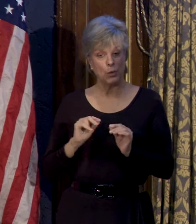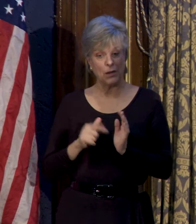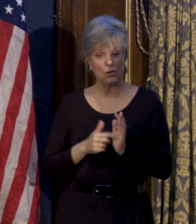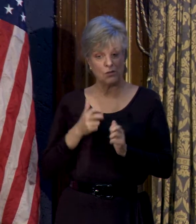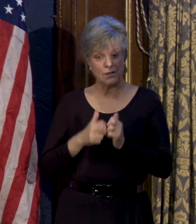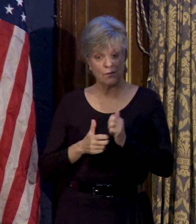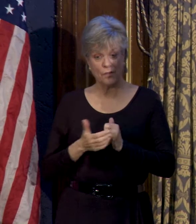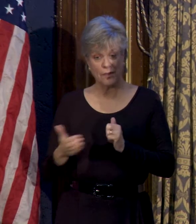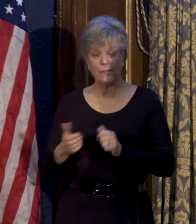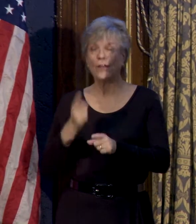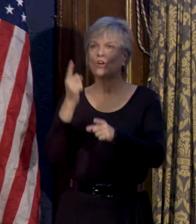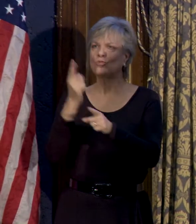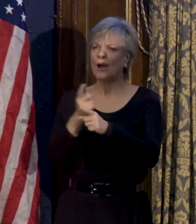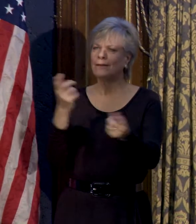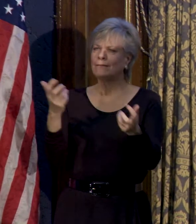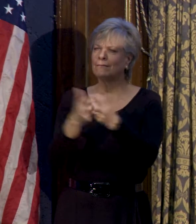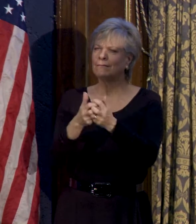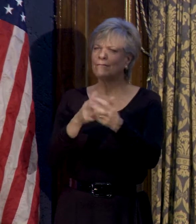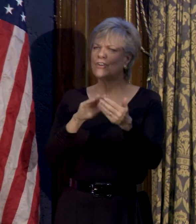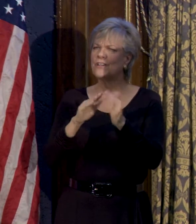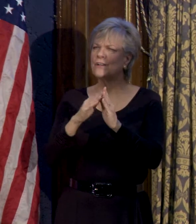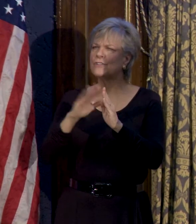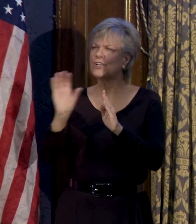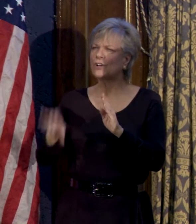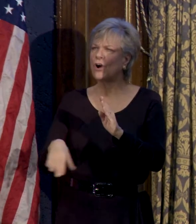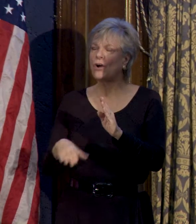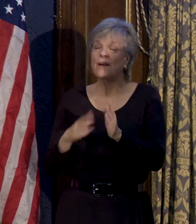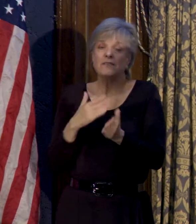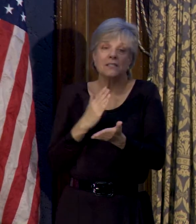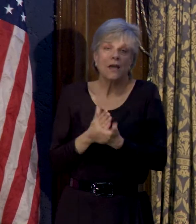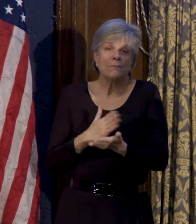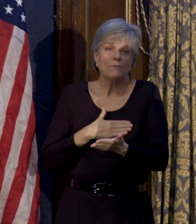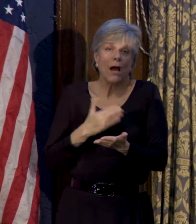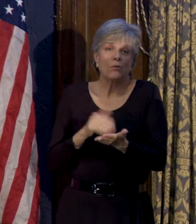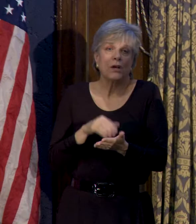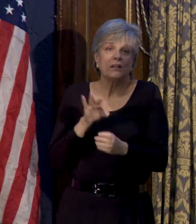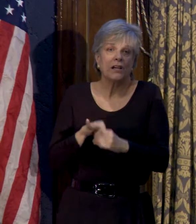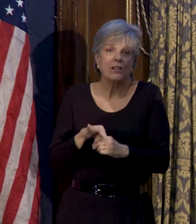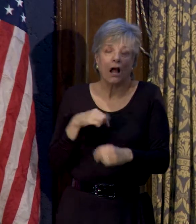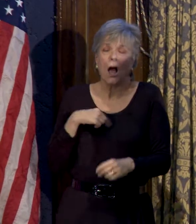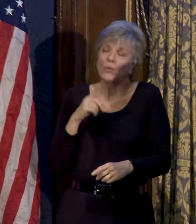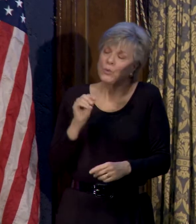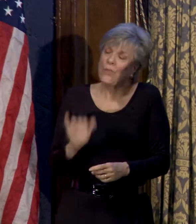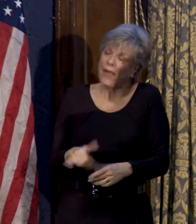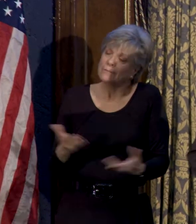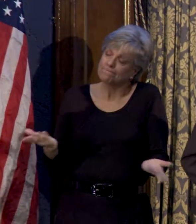difficult things that are right for the city of Chicago precludes my reelection, then that's what I'll do, just the same.